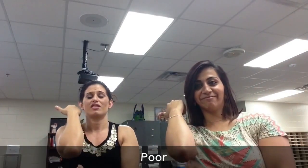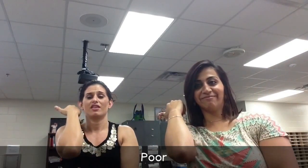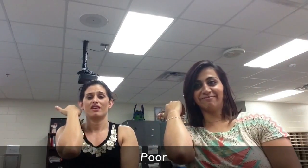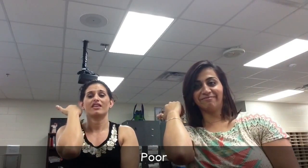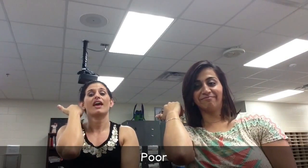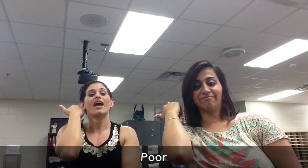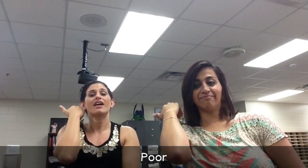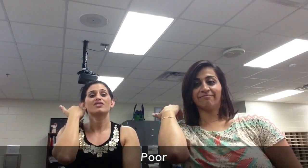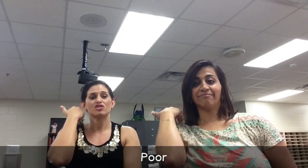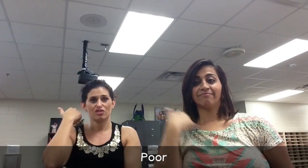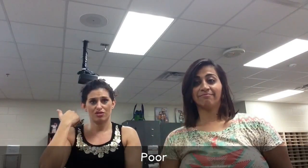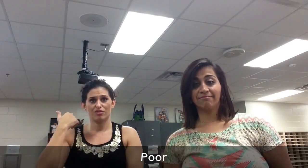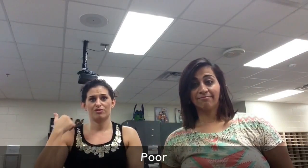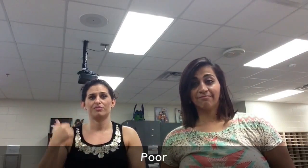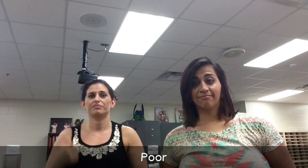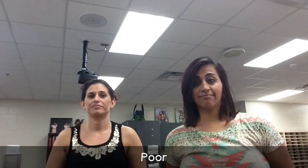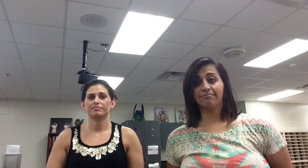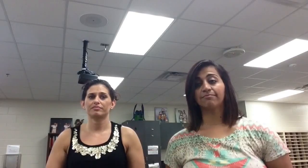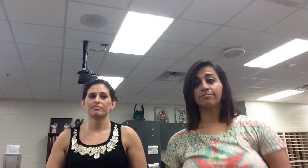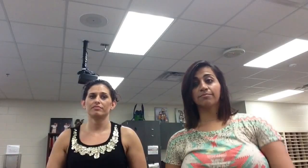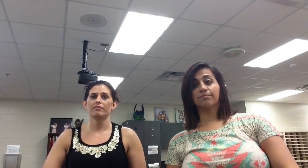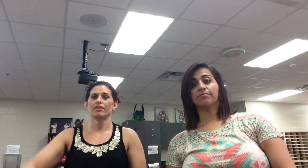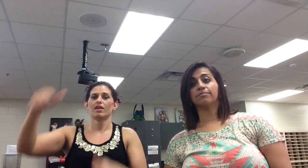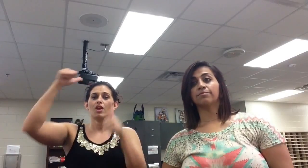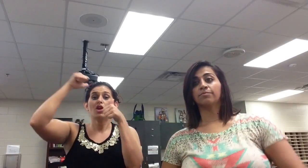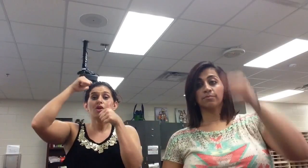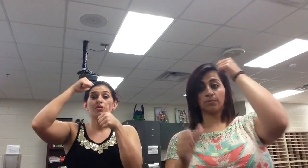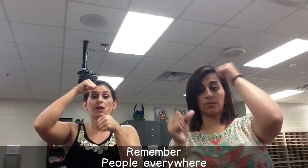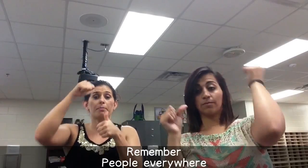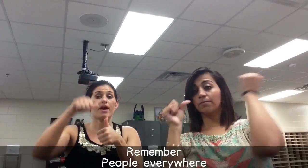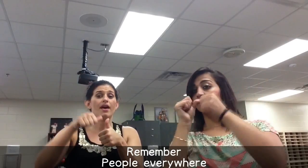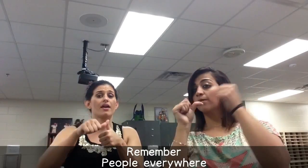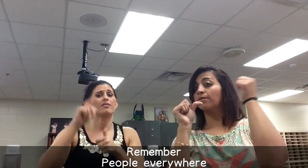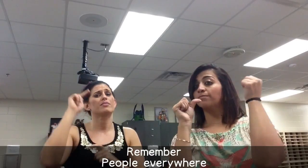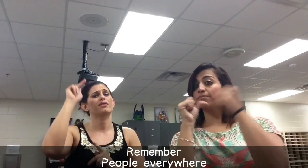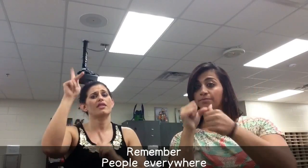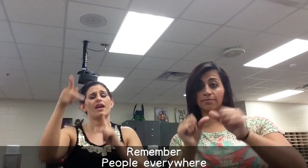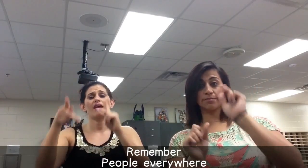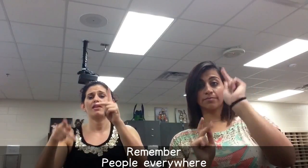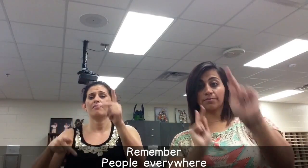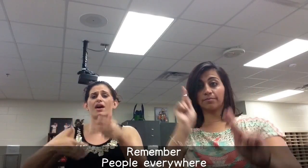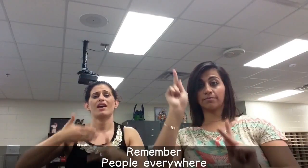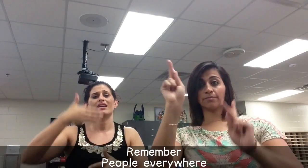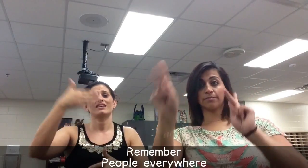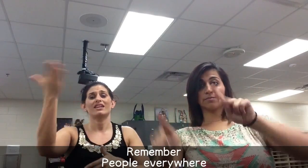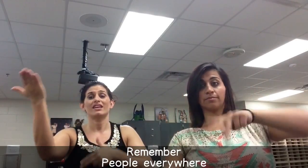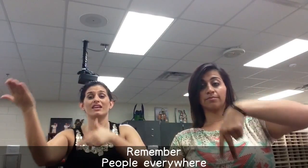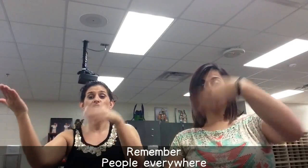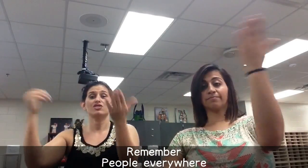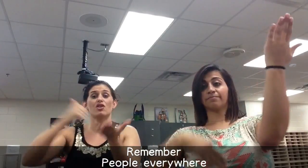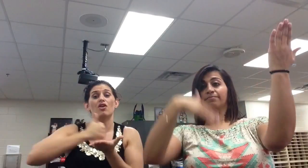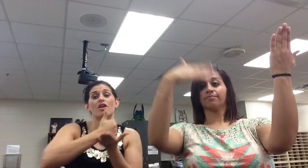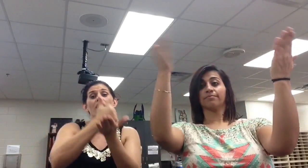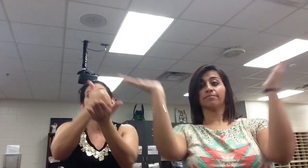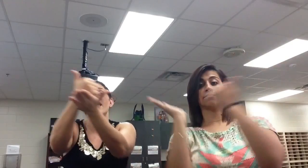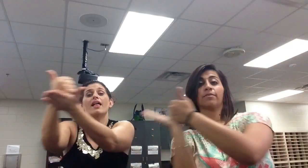as you Remember they might need your help